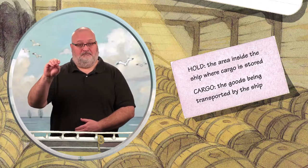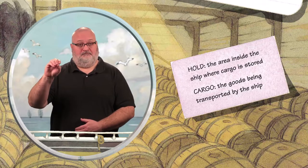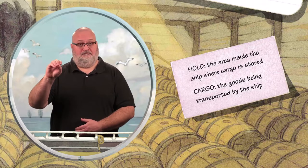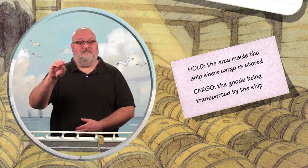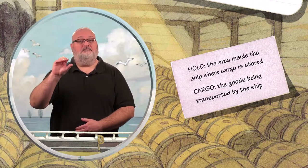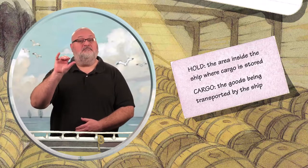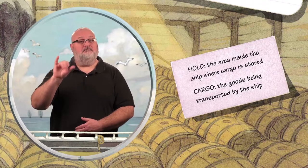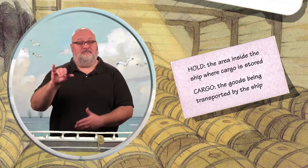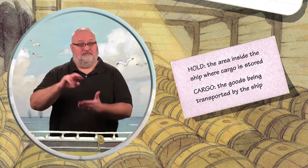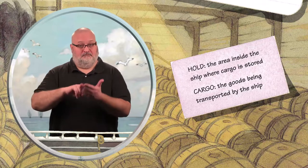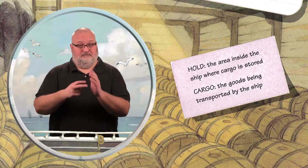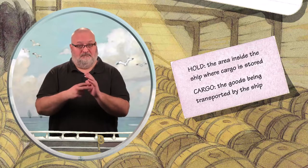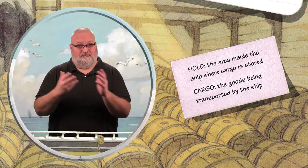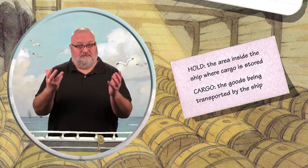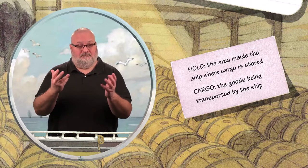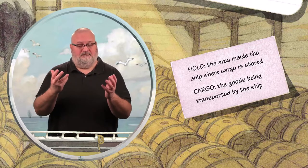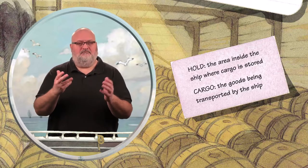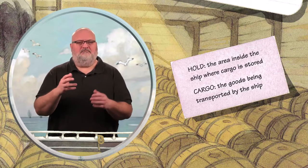Cargo. Cargo.